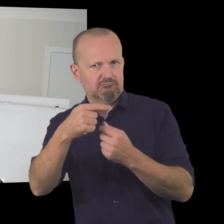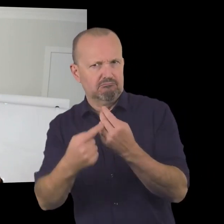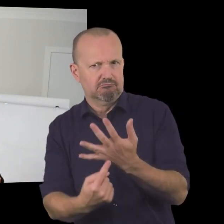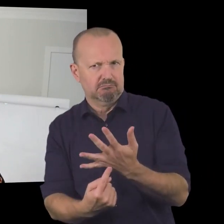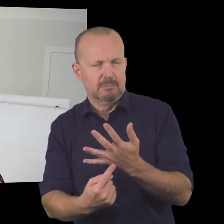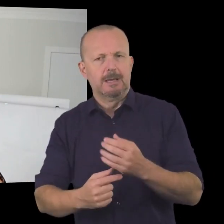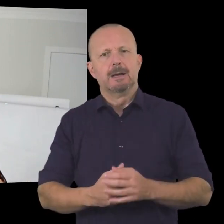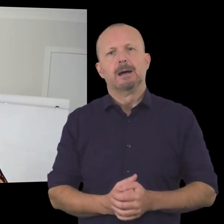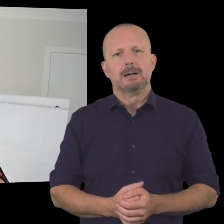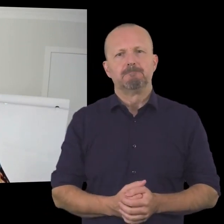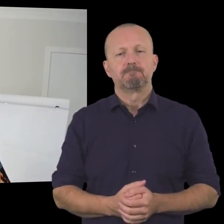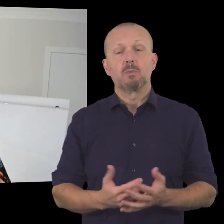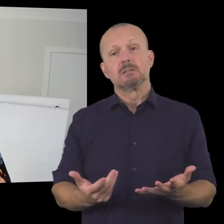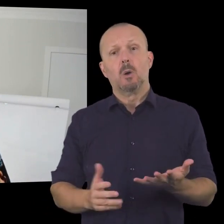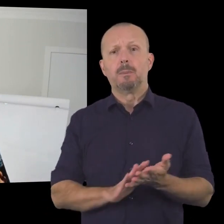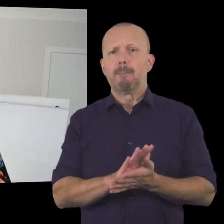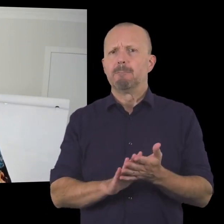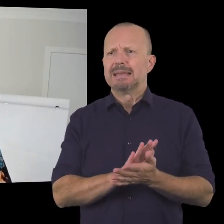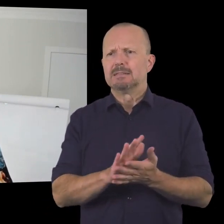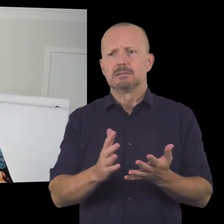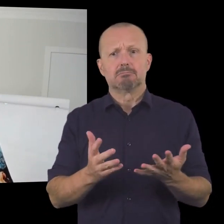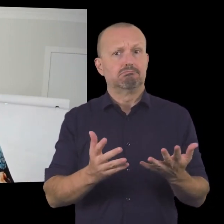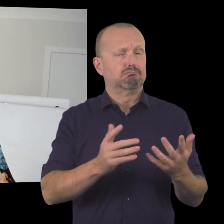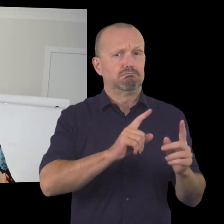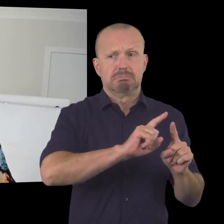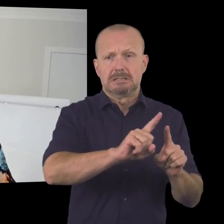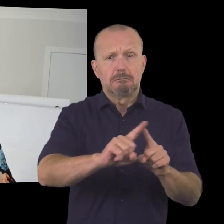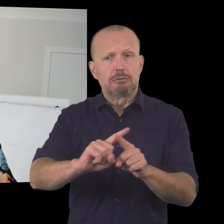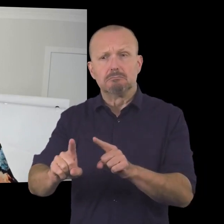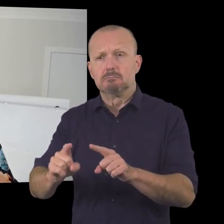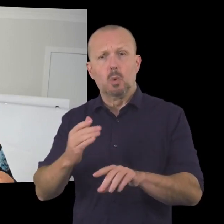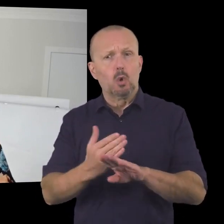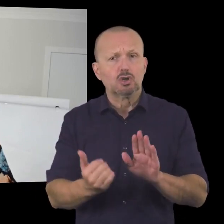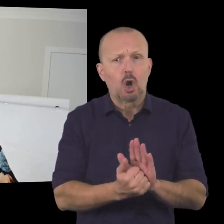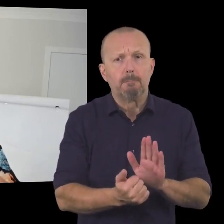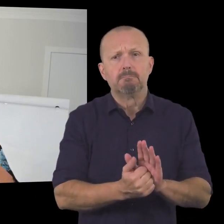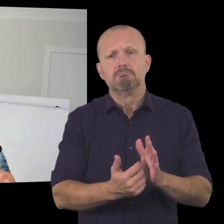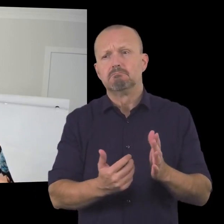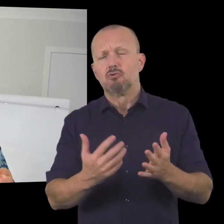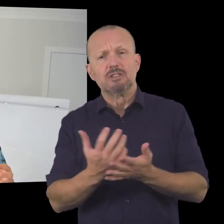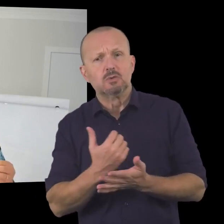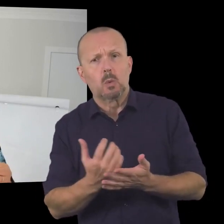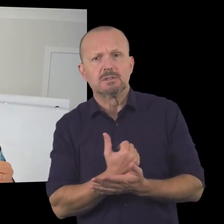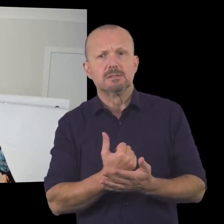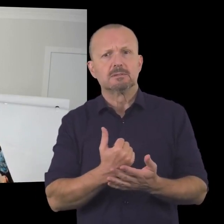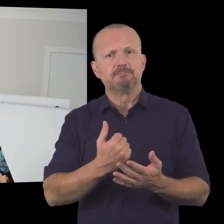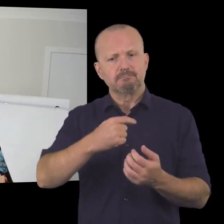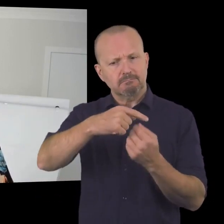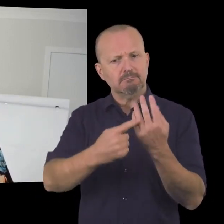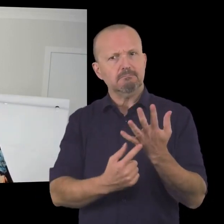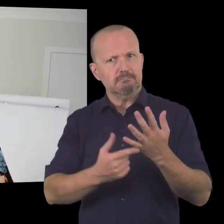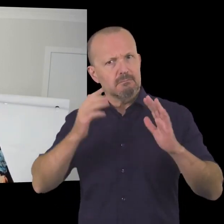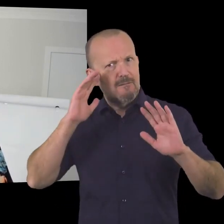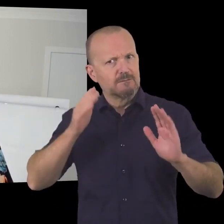so all sorts of different workshops and resources are focused